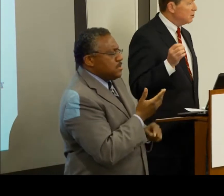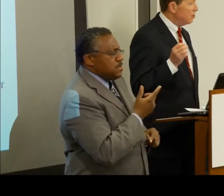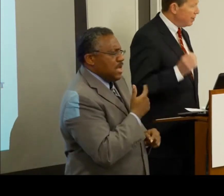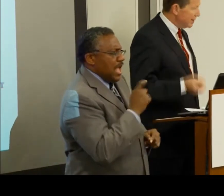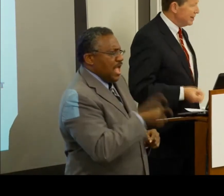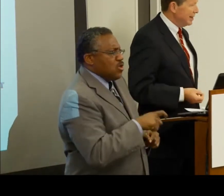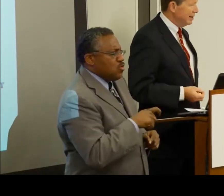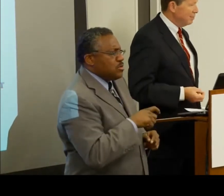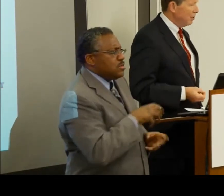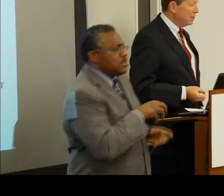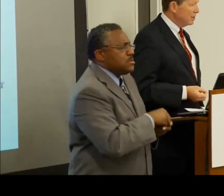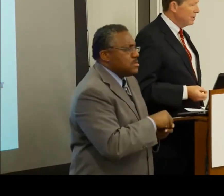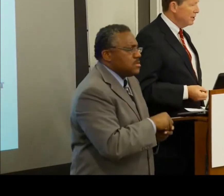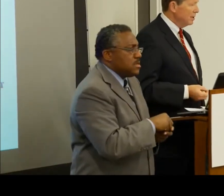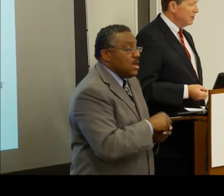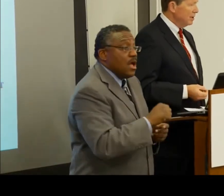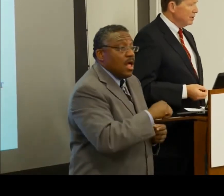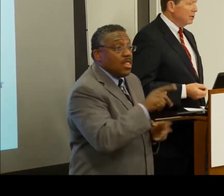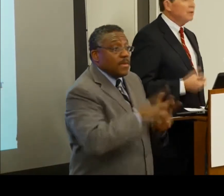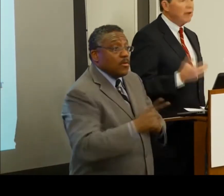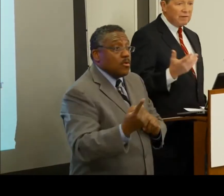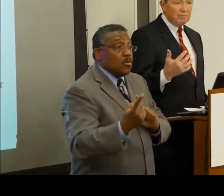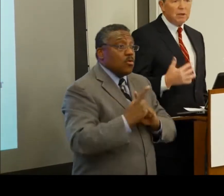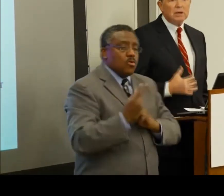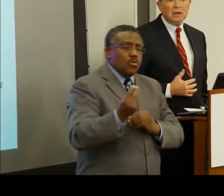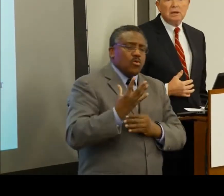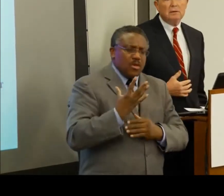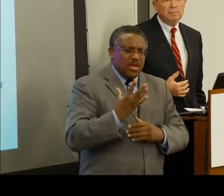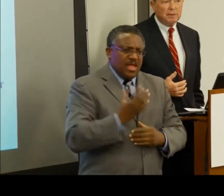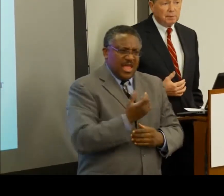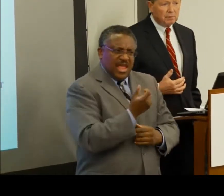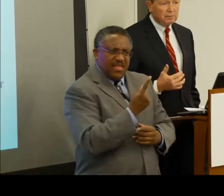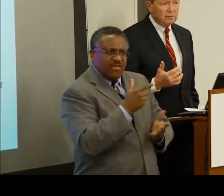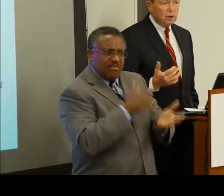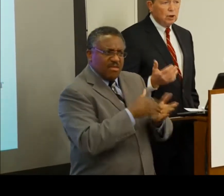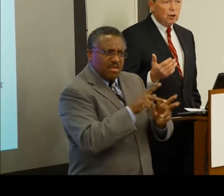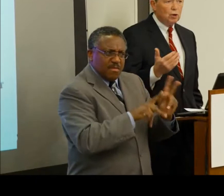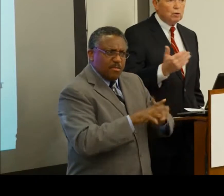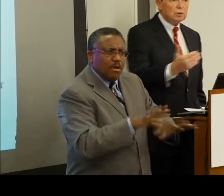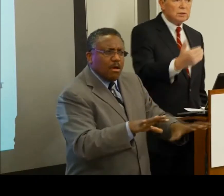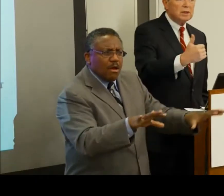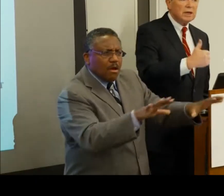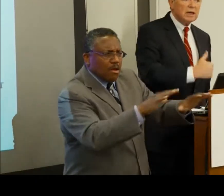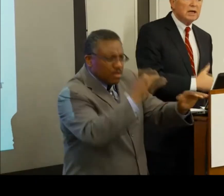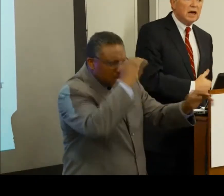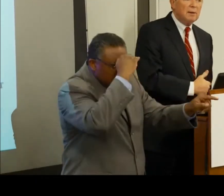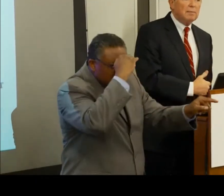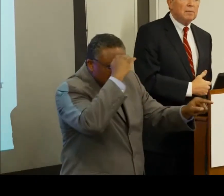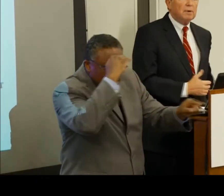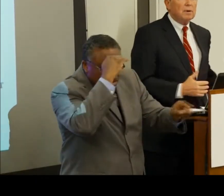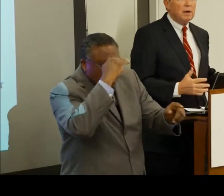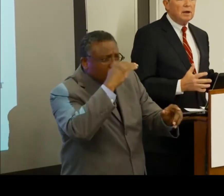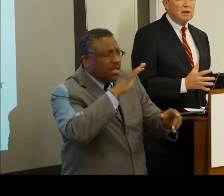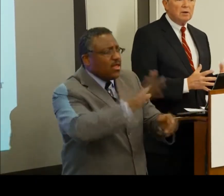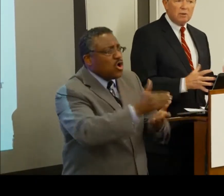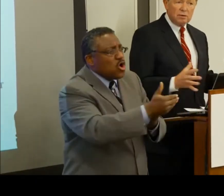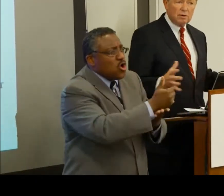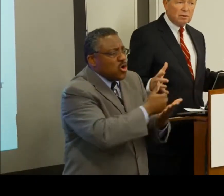is critically important to the 11 million people whose income